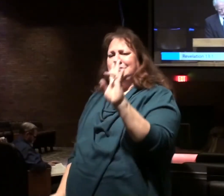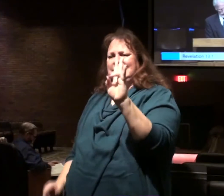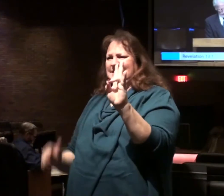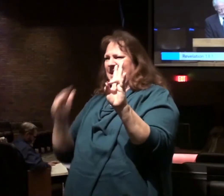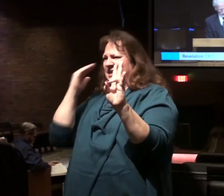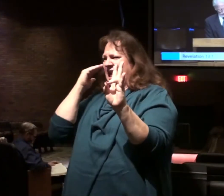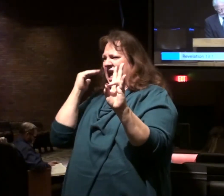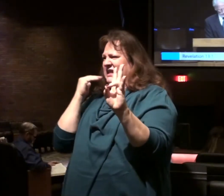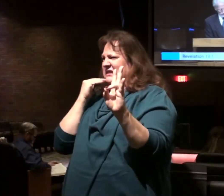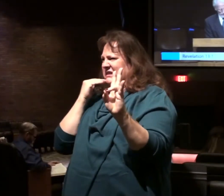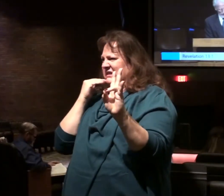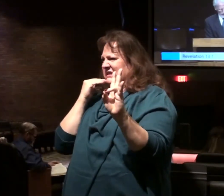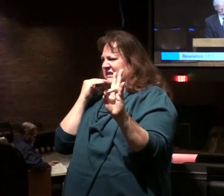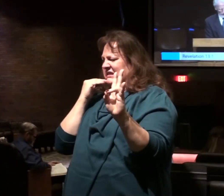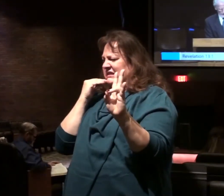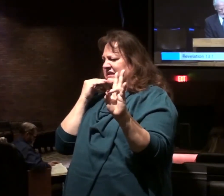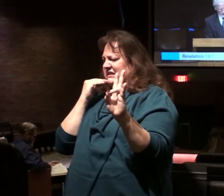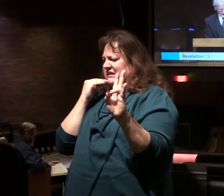heads.